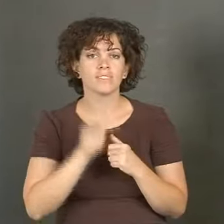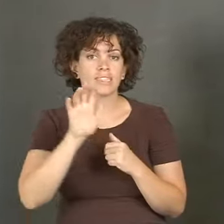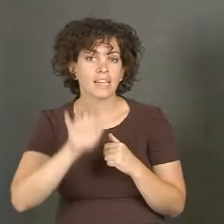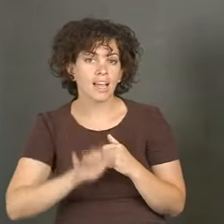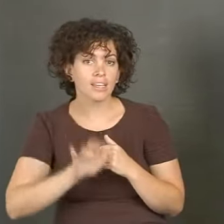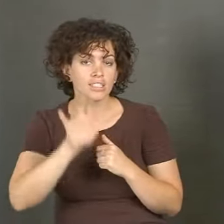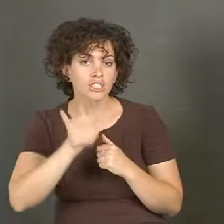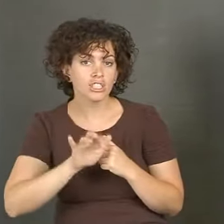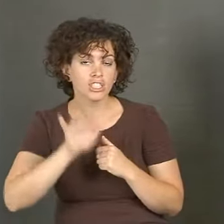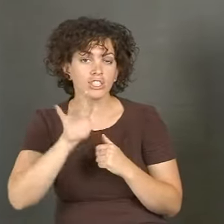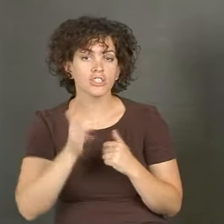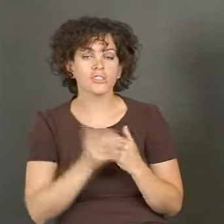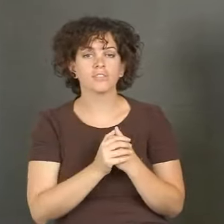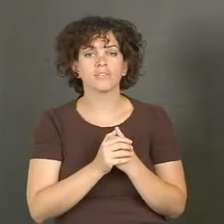Cashier.